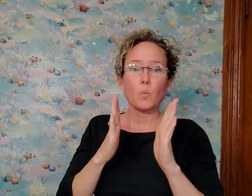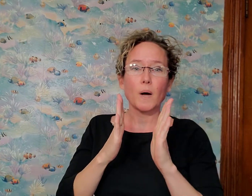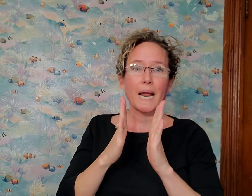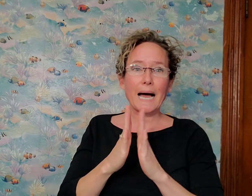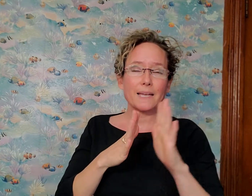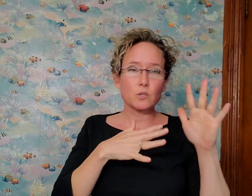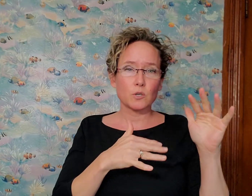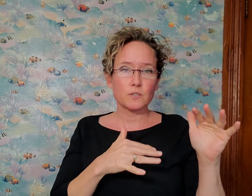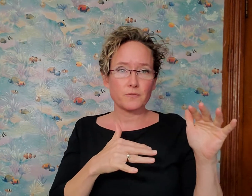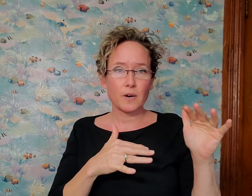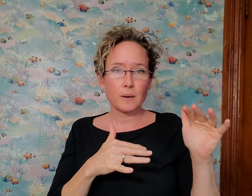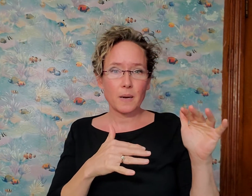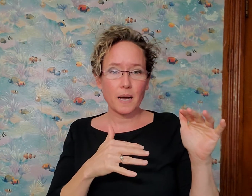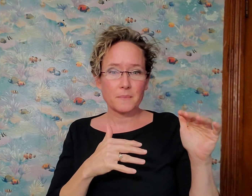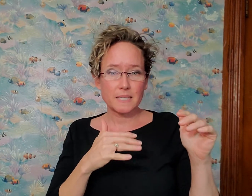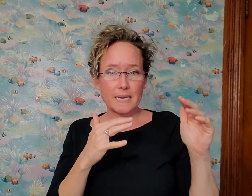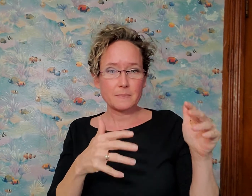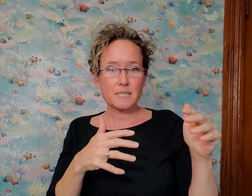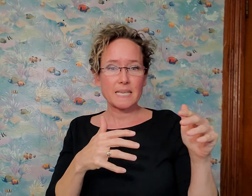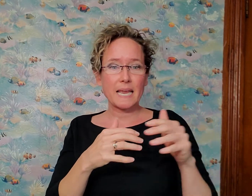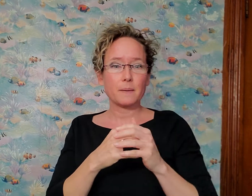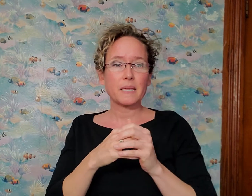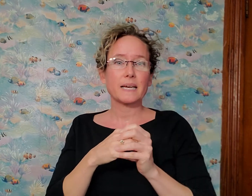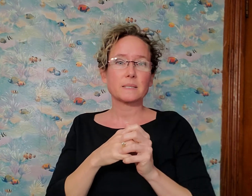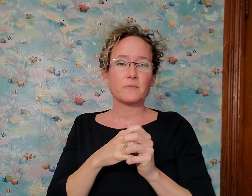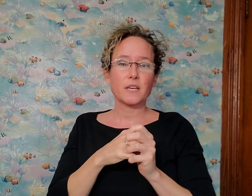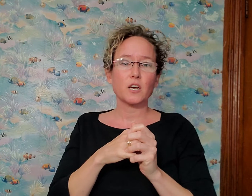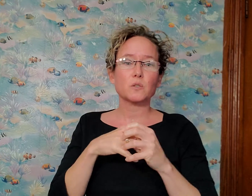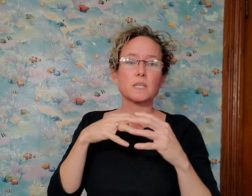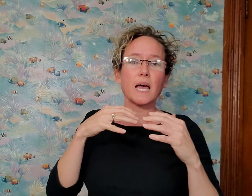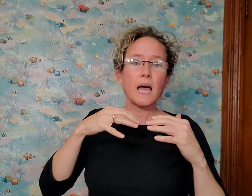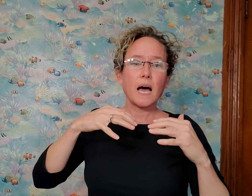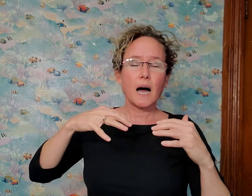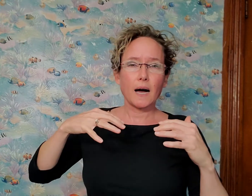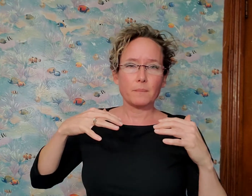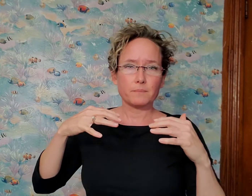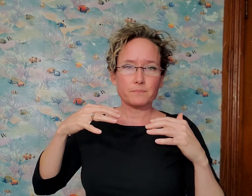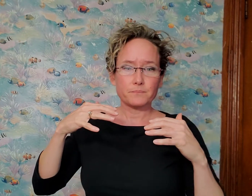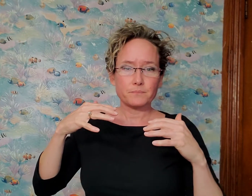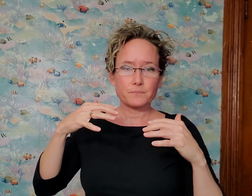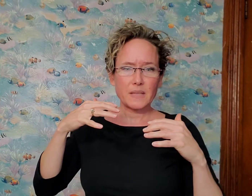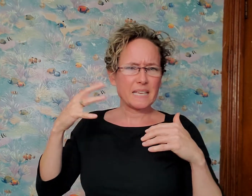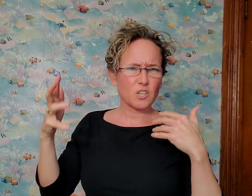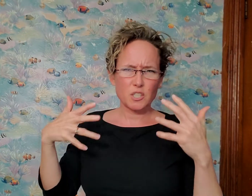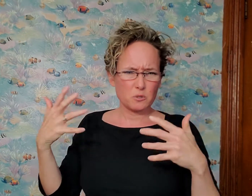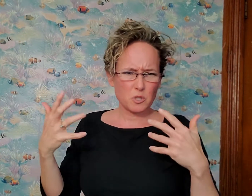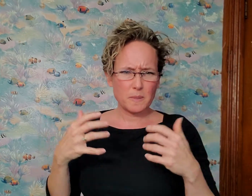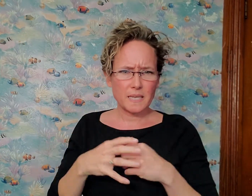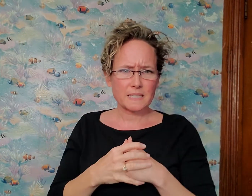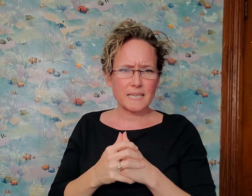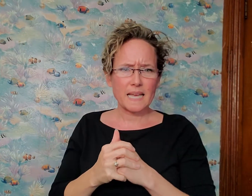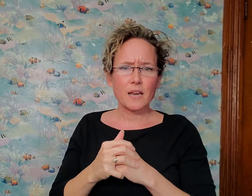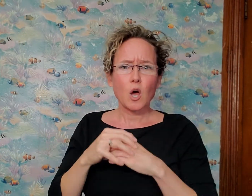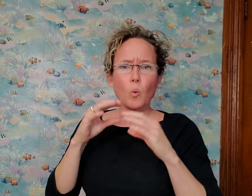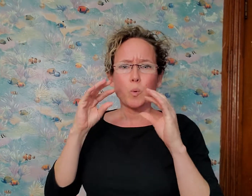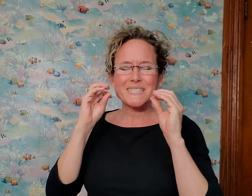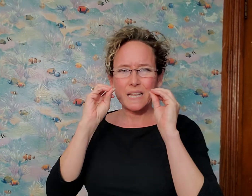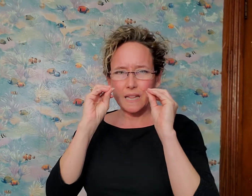what I learned from this guy named Sam, he has some videos. He's on YouTube and things like that with the